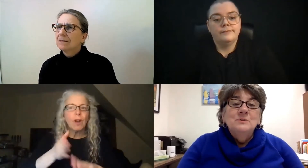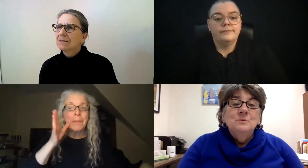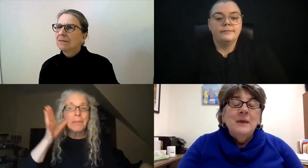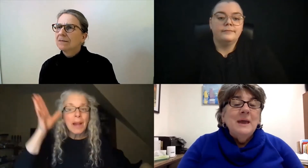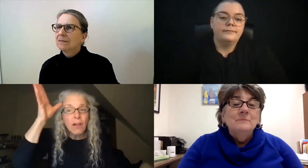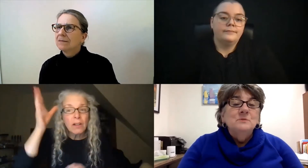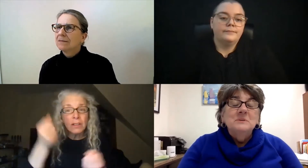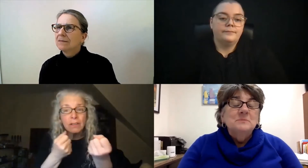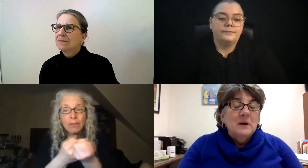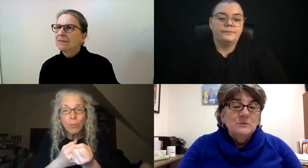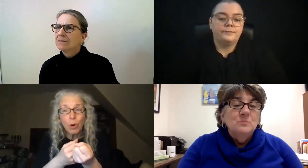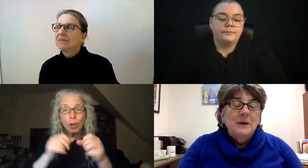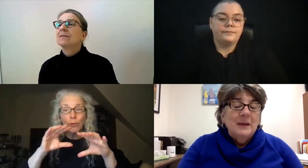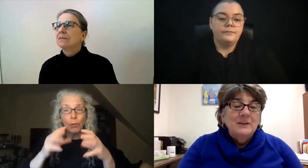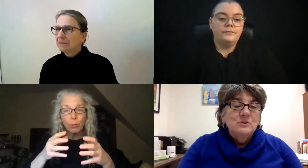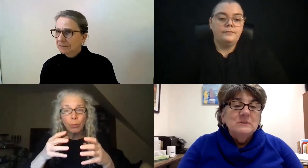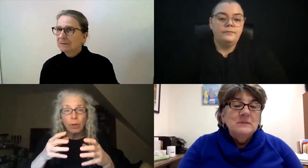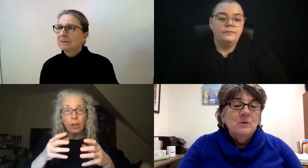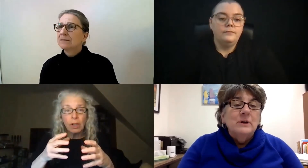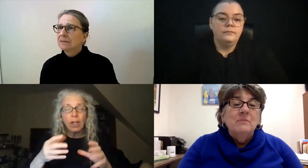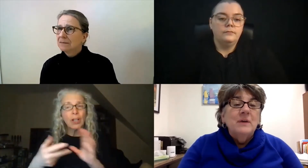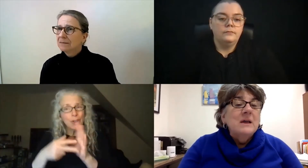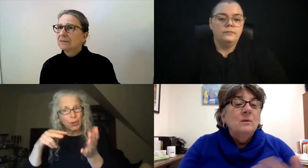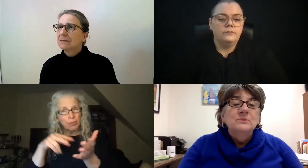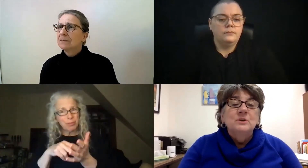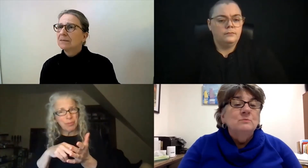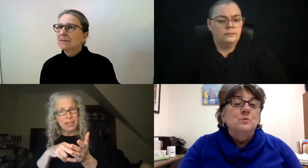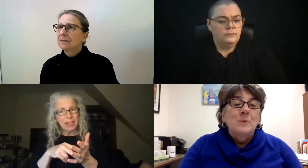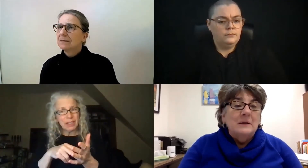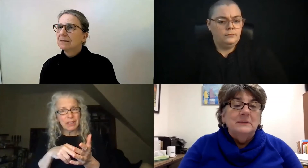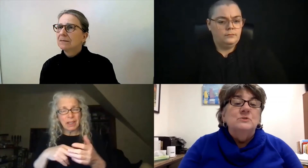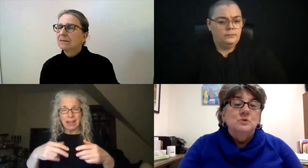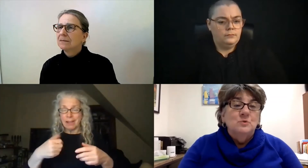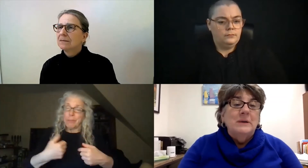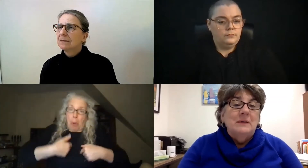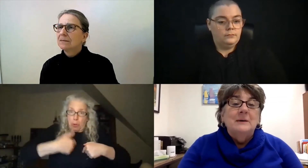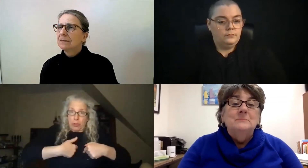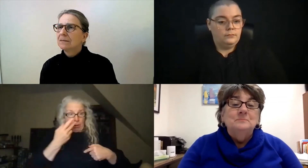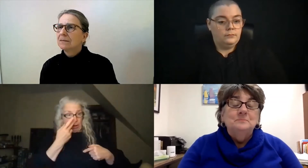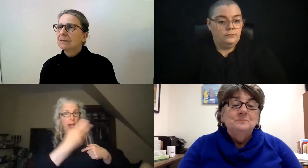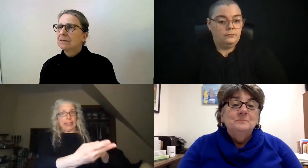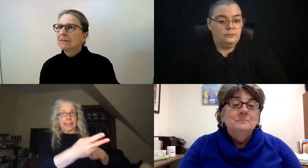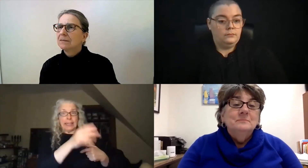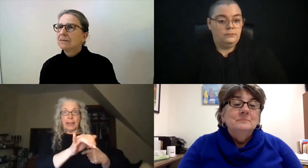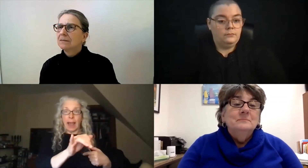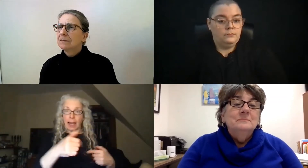Do they have to be sponsored by an agency or can they come to you directly to join that?